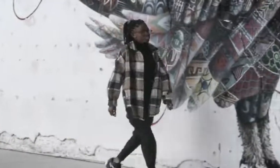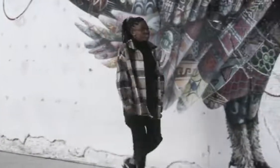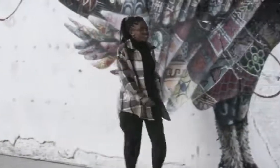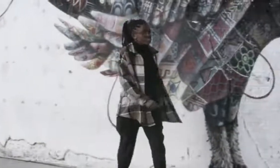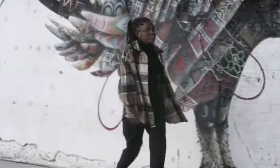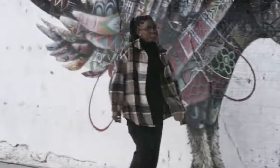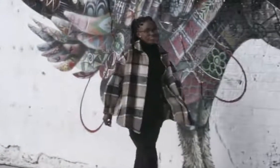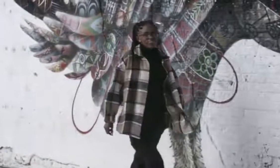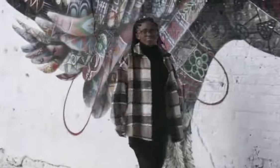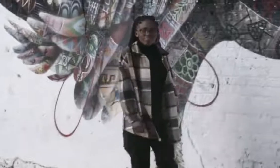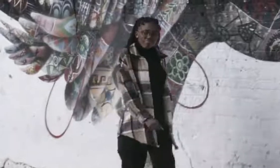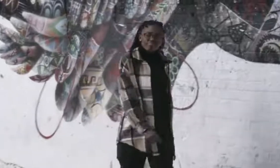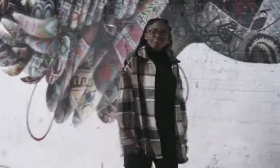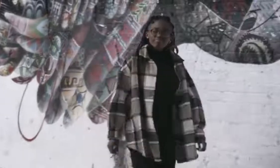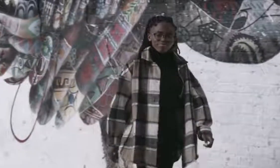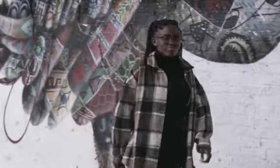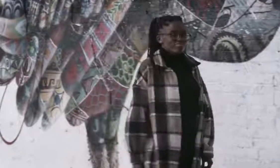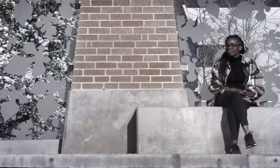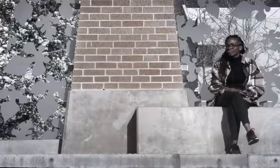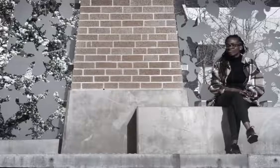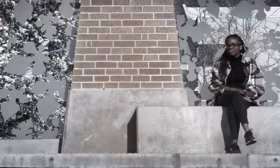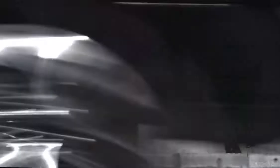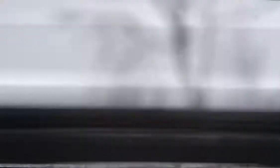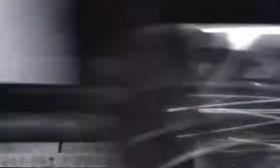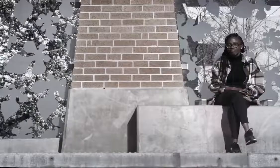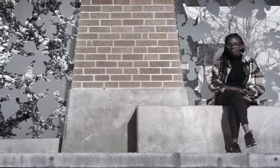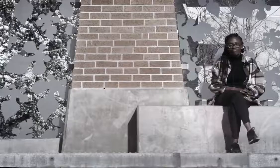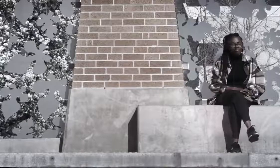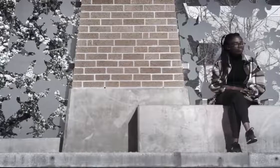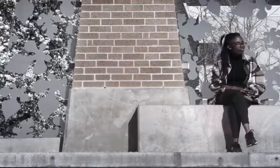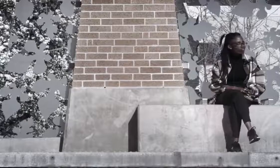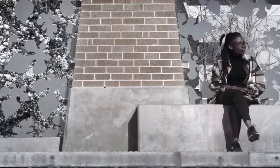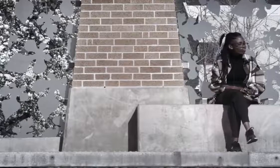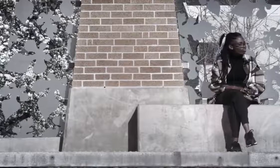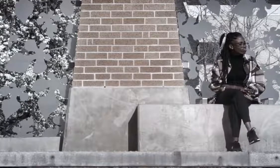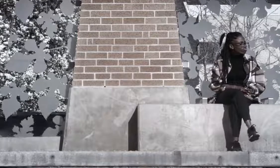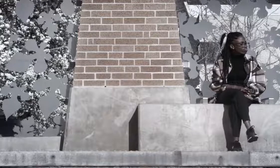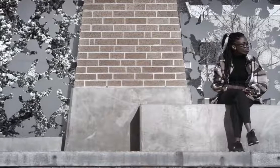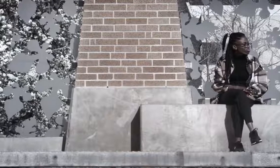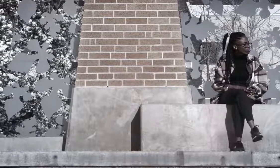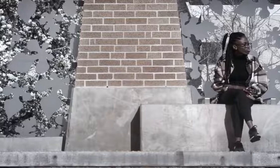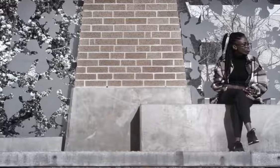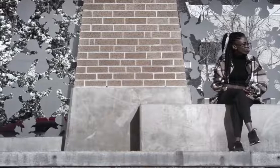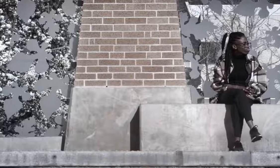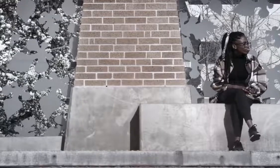different needs and wants and wishes, but we also need communication. We need to build connections.